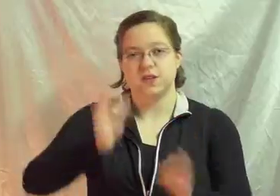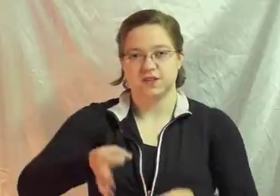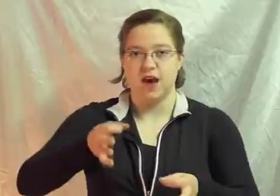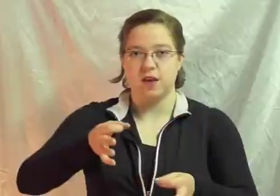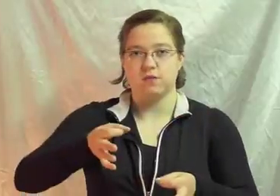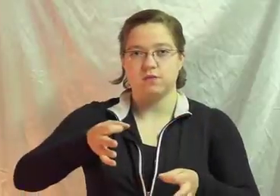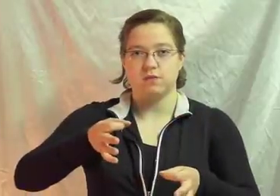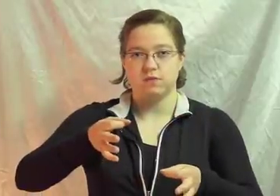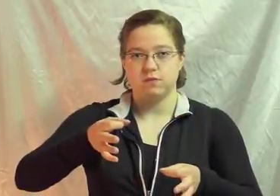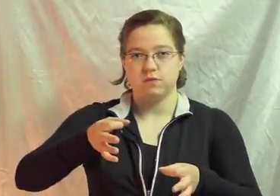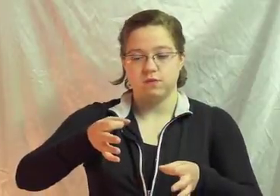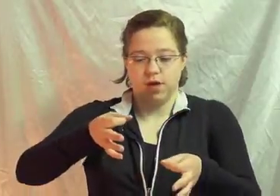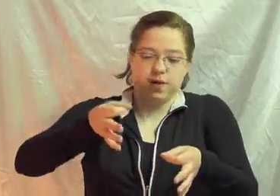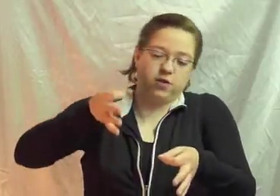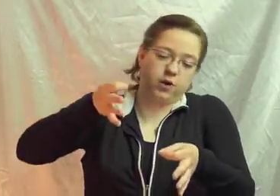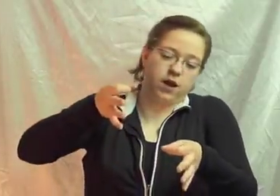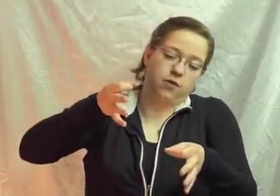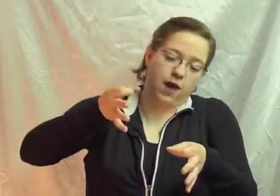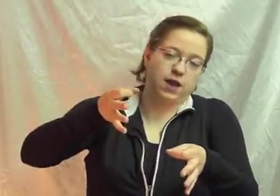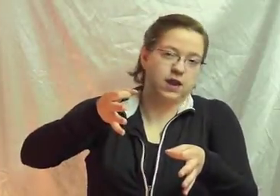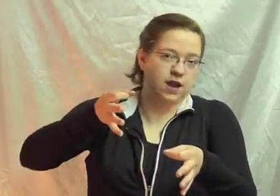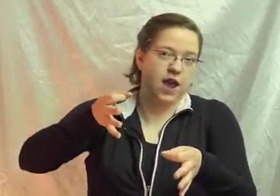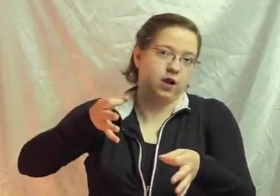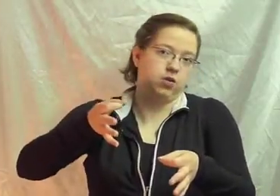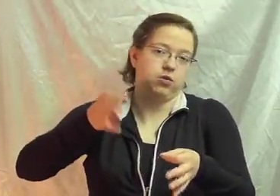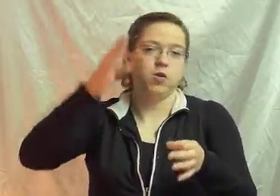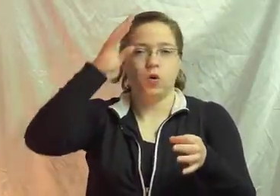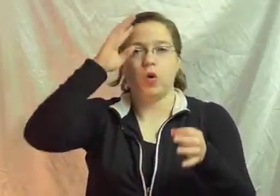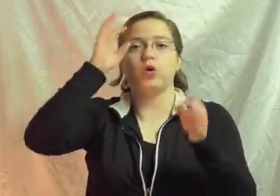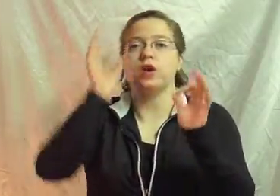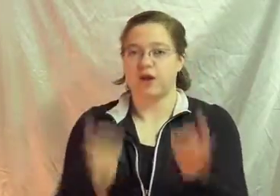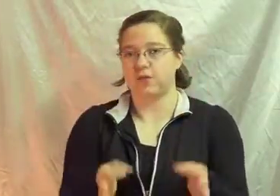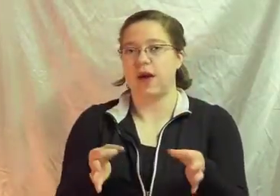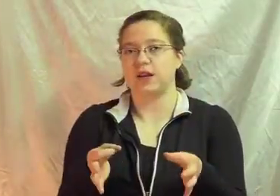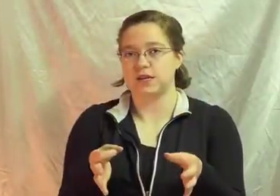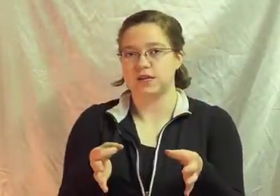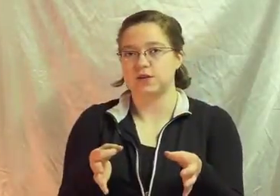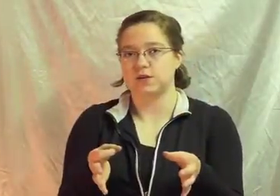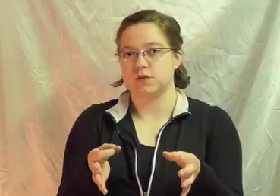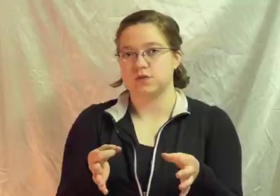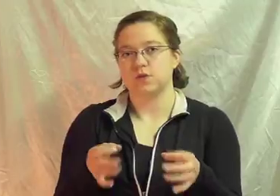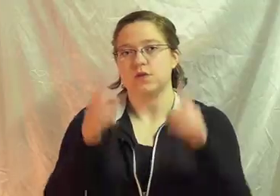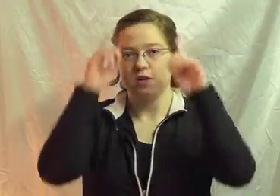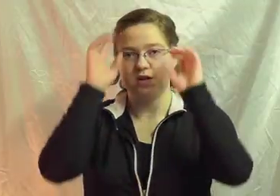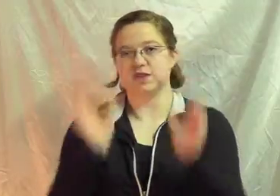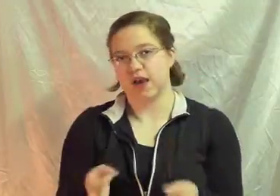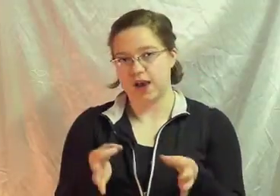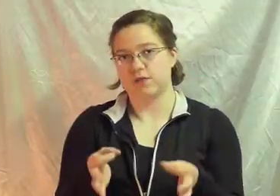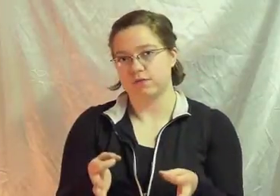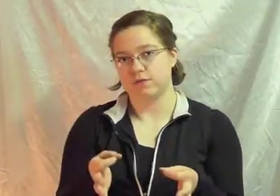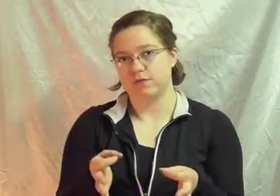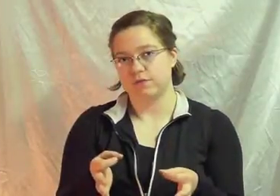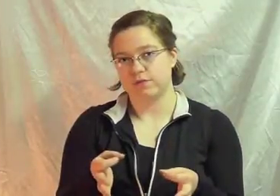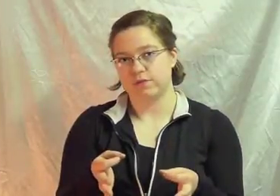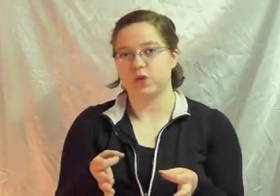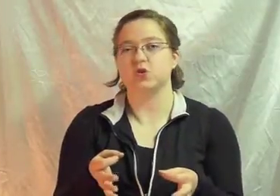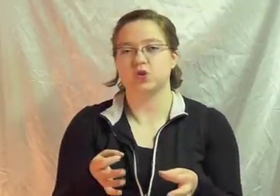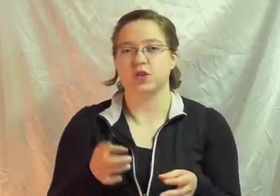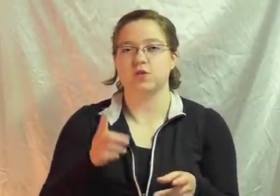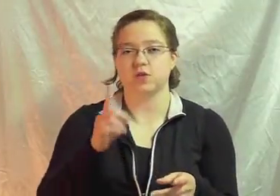Decide And they do kind of end at an angle Or you can have them end Decide But usually it's just